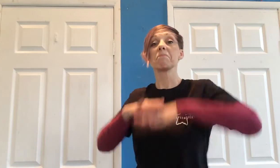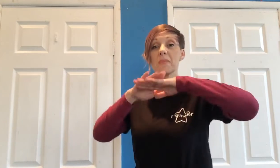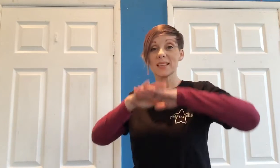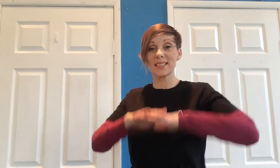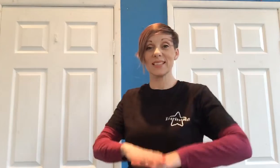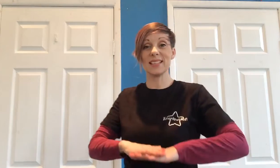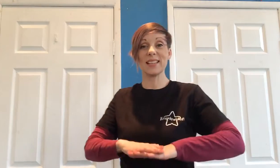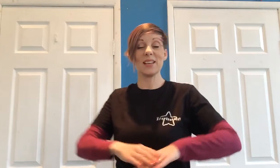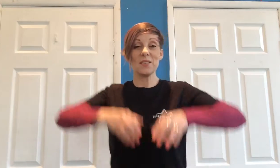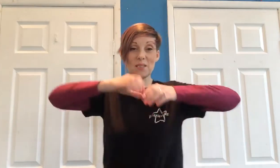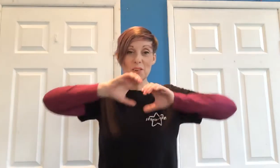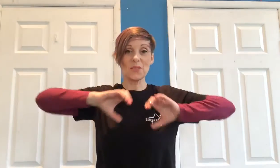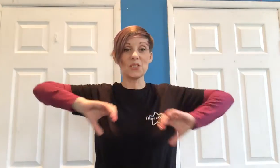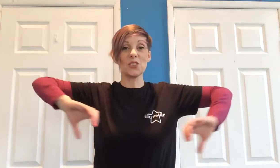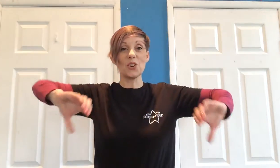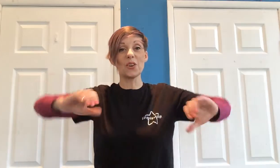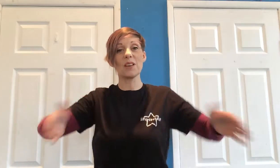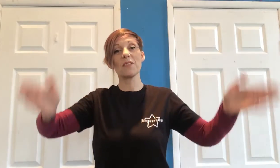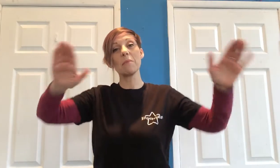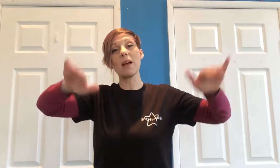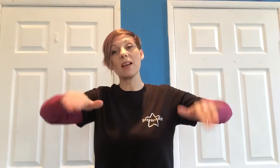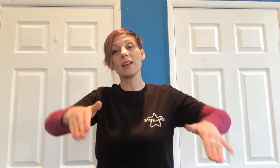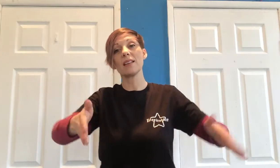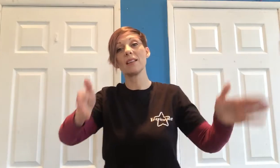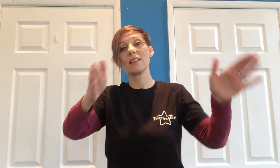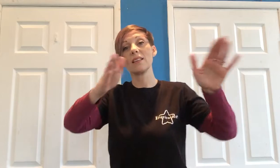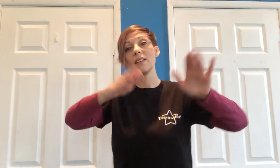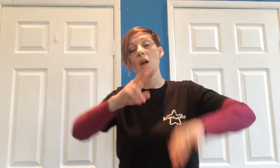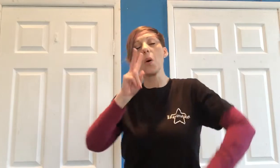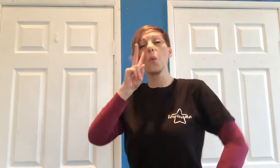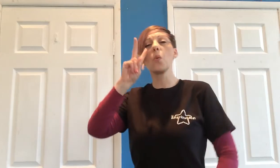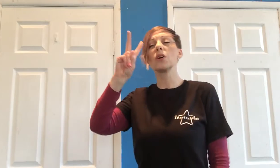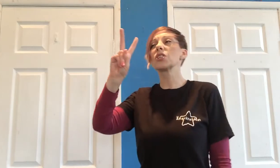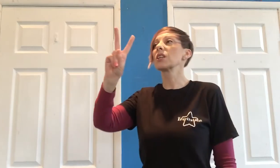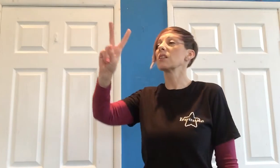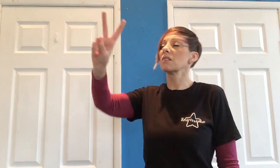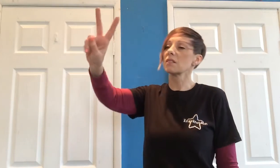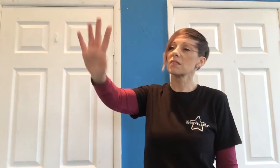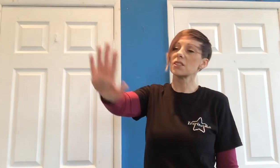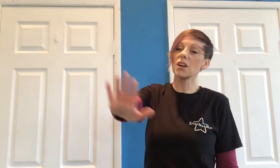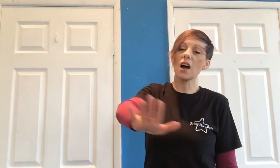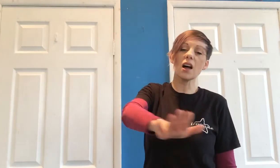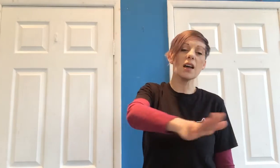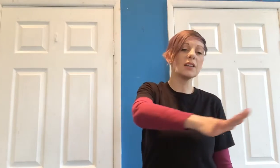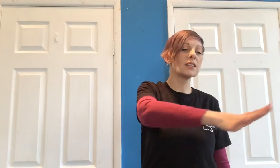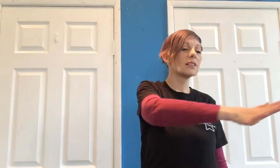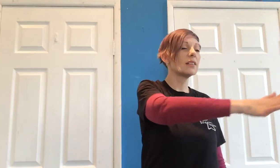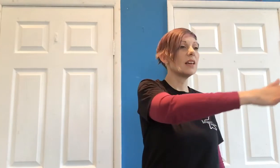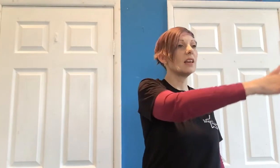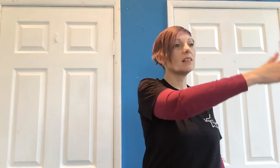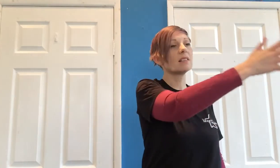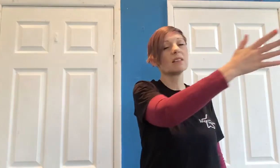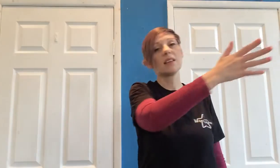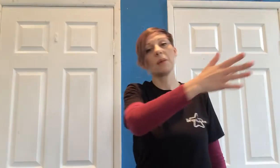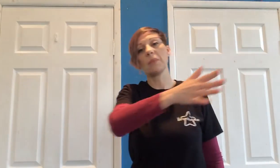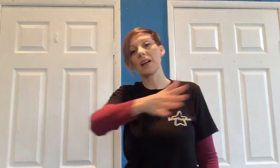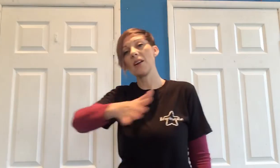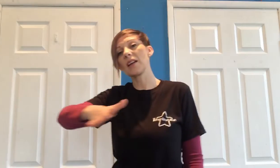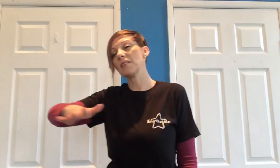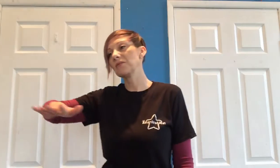sitting on the dock of the bay watching the tide in back again